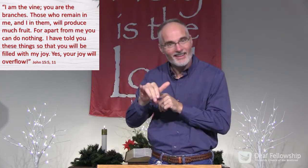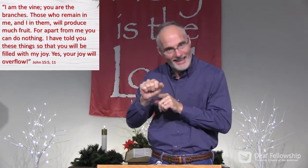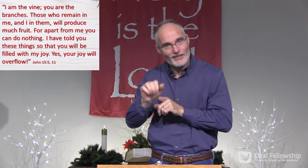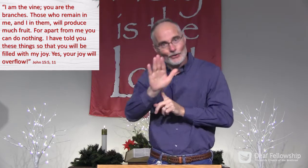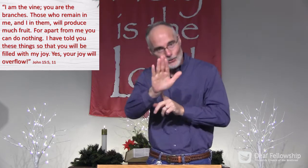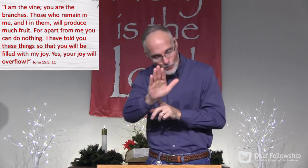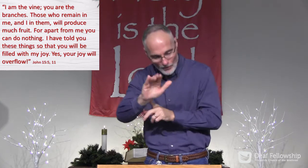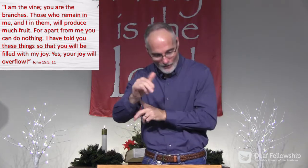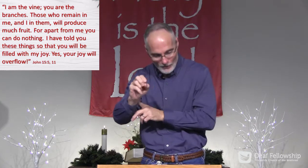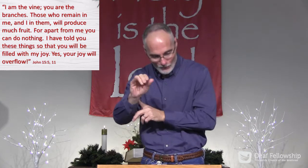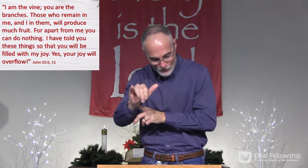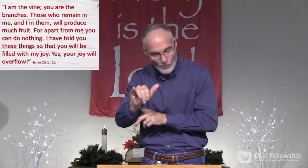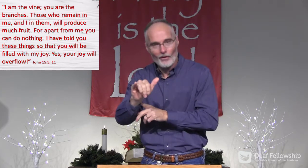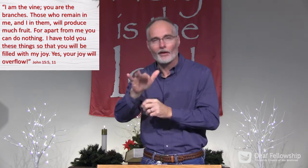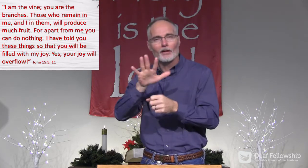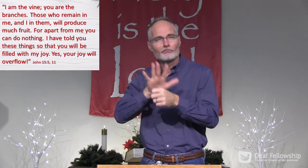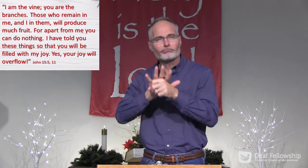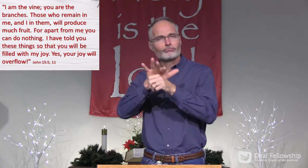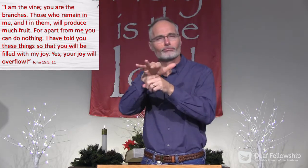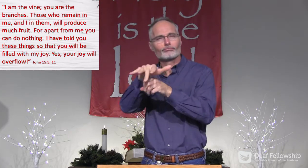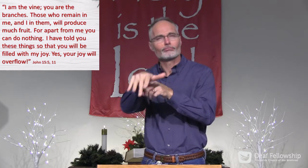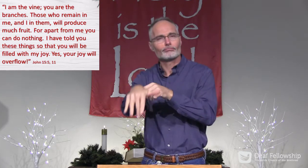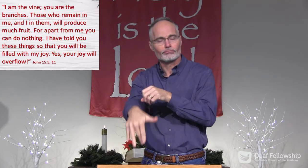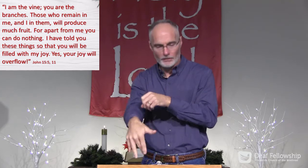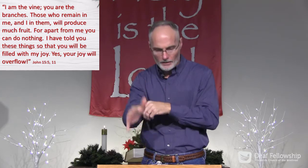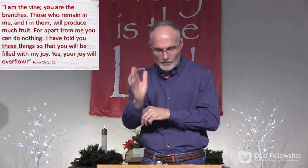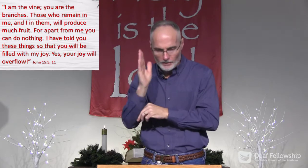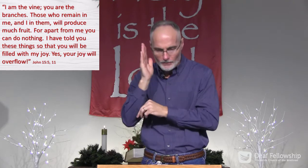Joy. Yes, your joy will overflow.